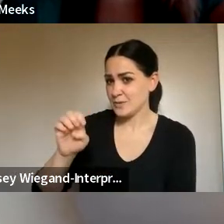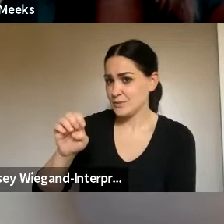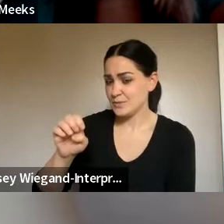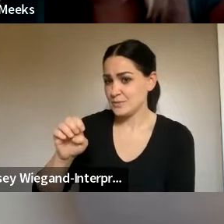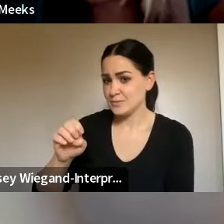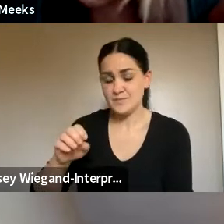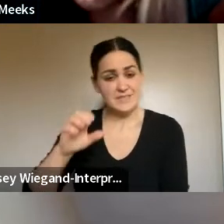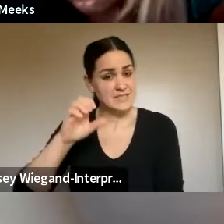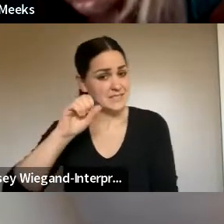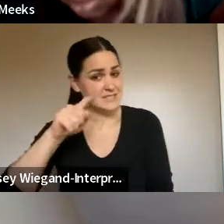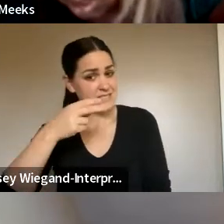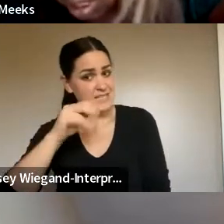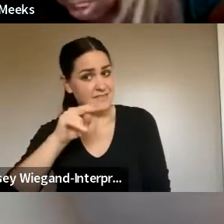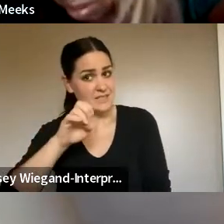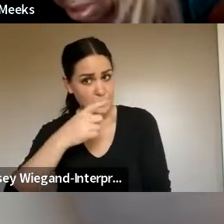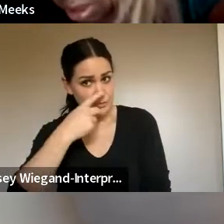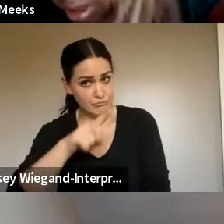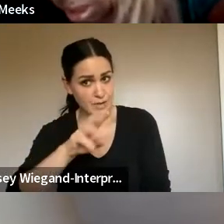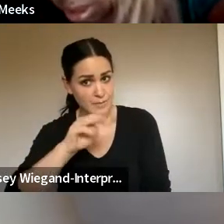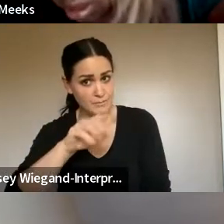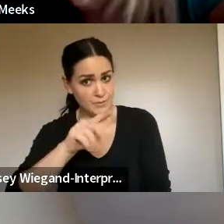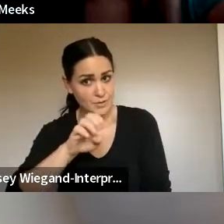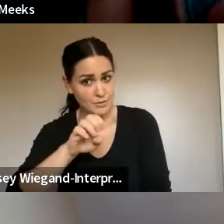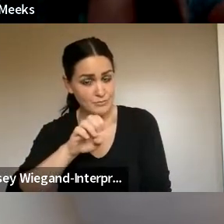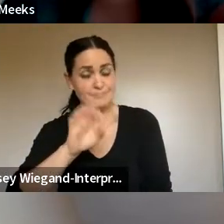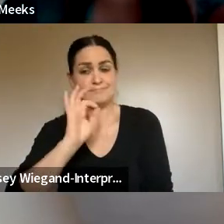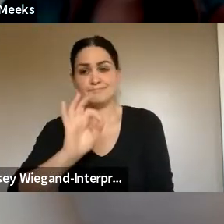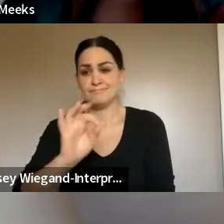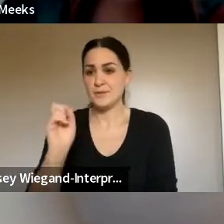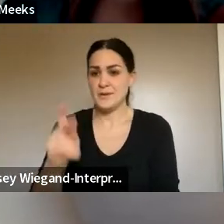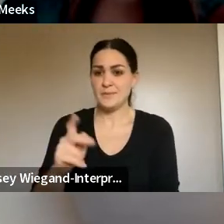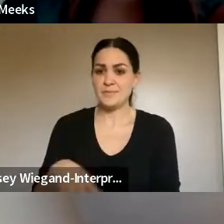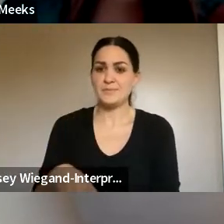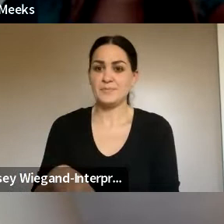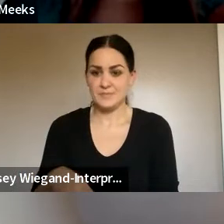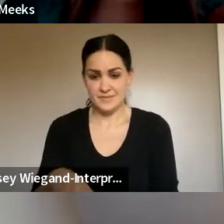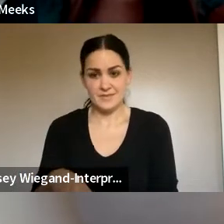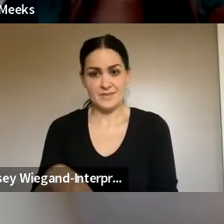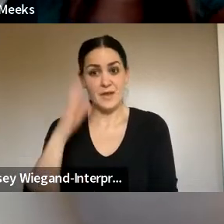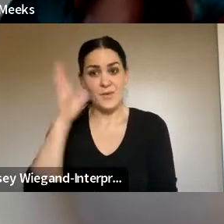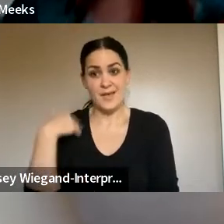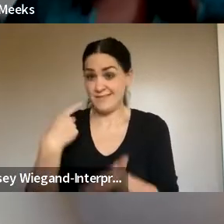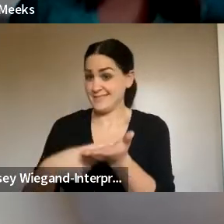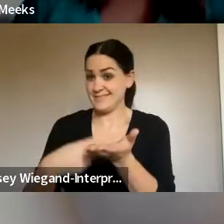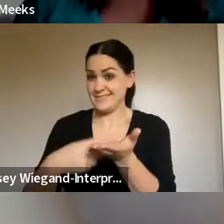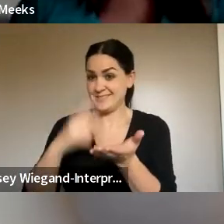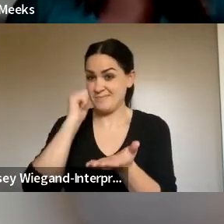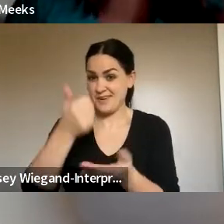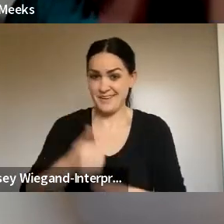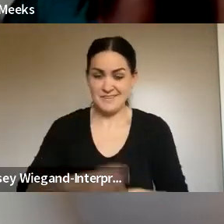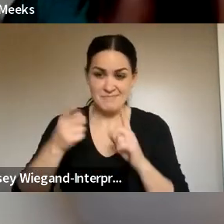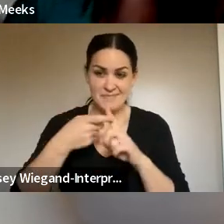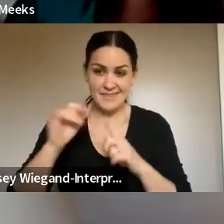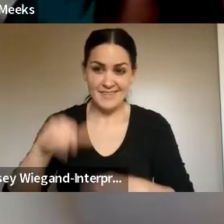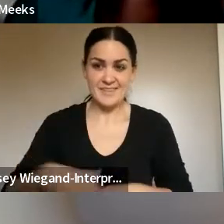Stephanie, can you mute, please? Oh, there you go. Oh, yeah. We're going to be having a discussion tomorrow, aren't we? Anyway, so